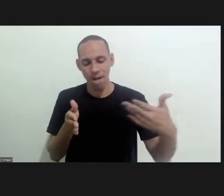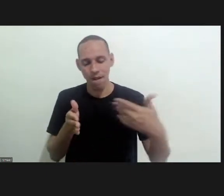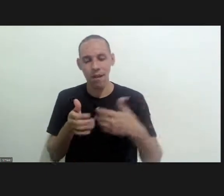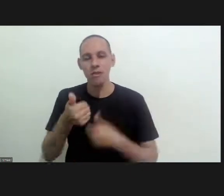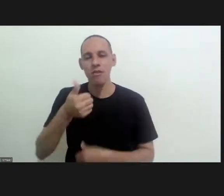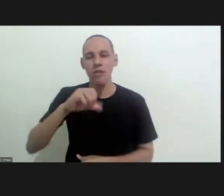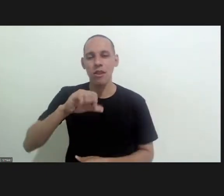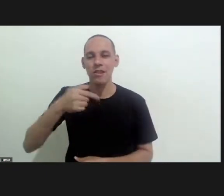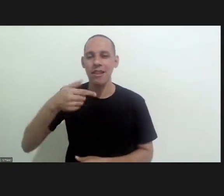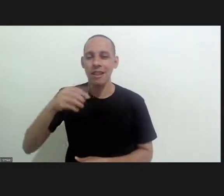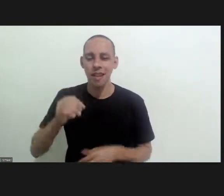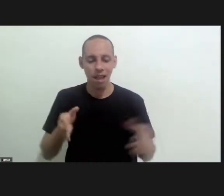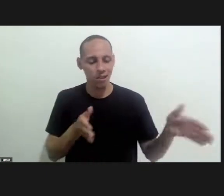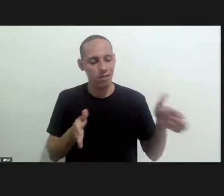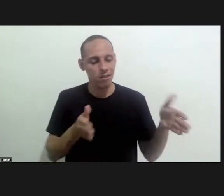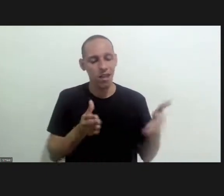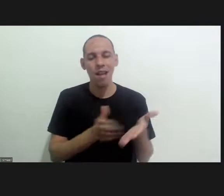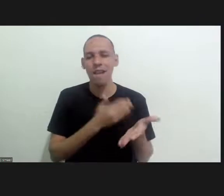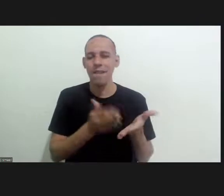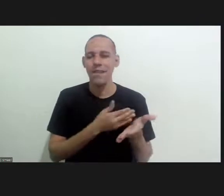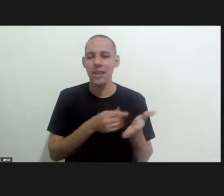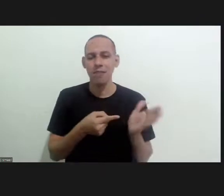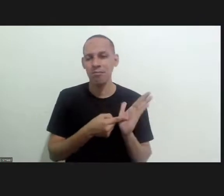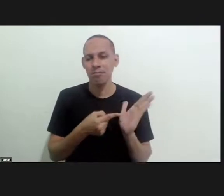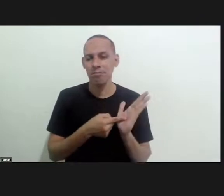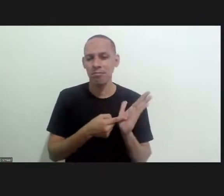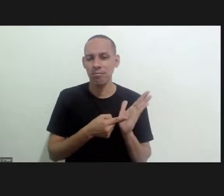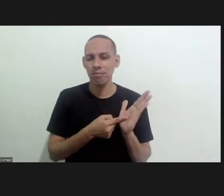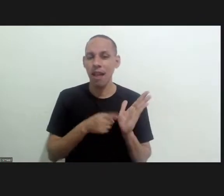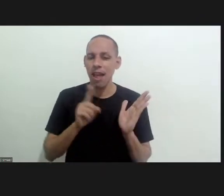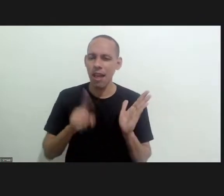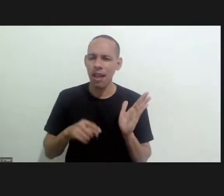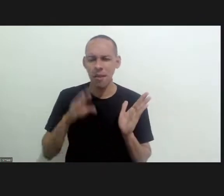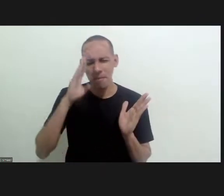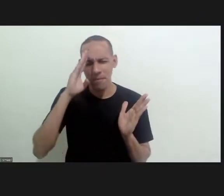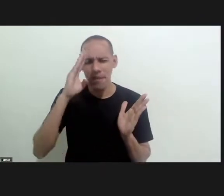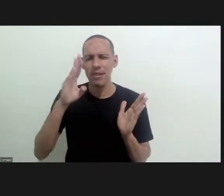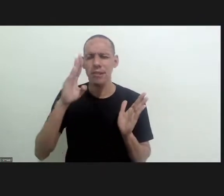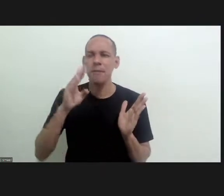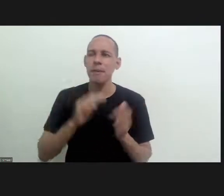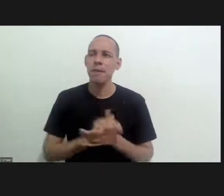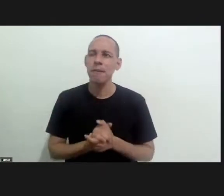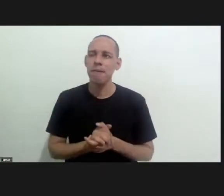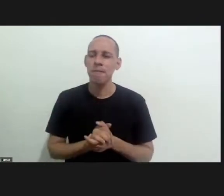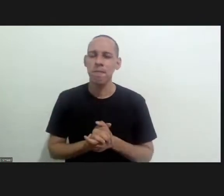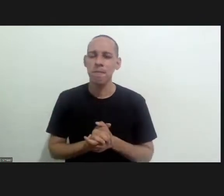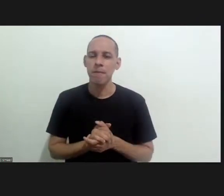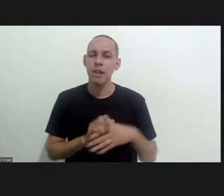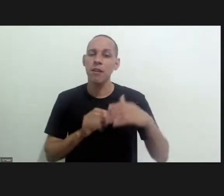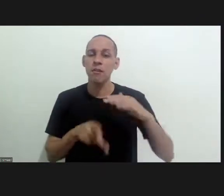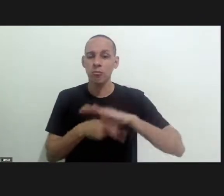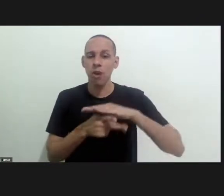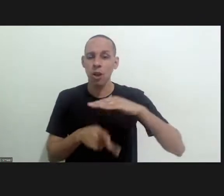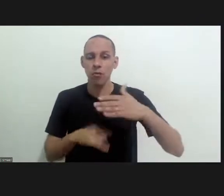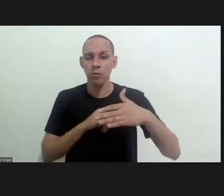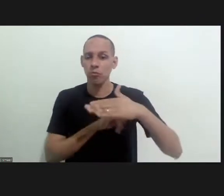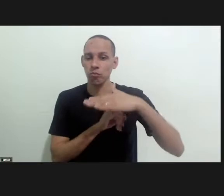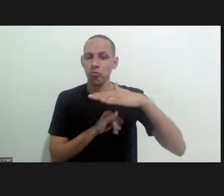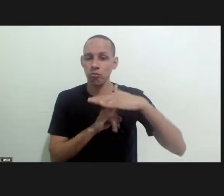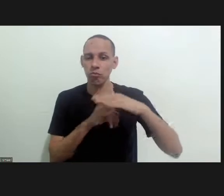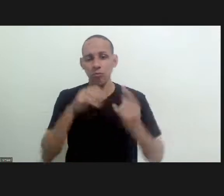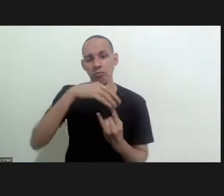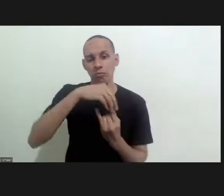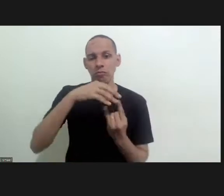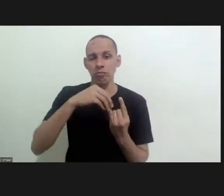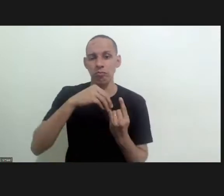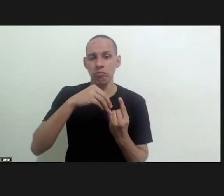end of the 70s the memorias journal was essentially but not exclusively an institutional uh